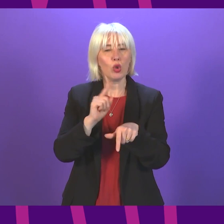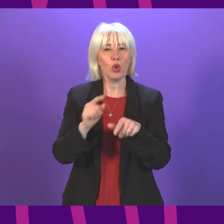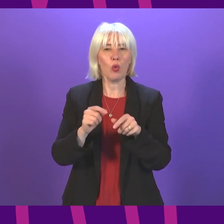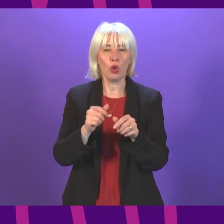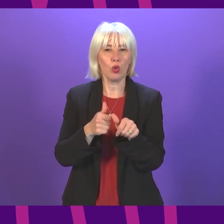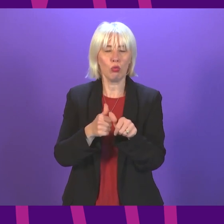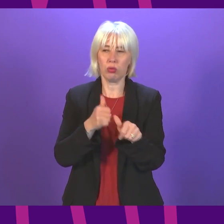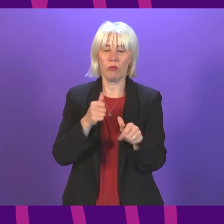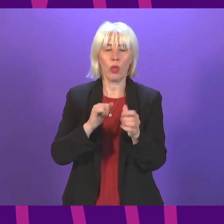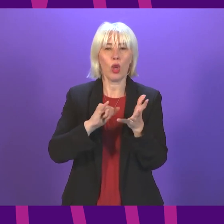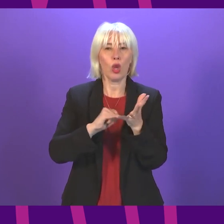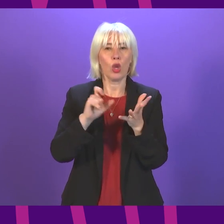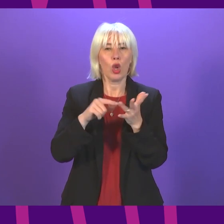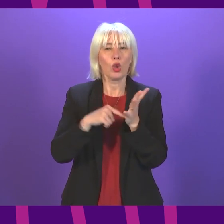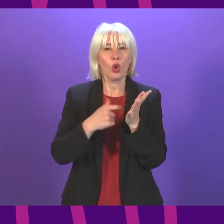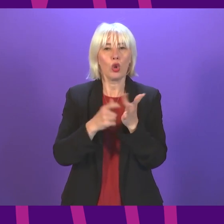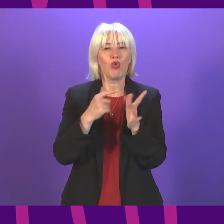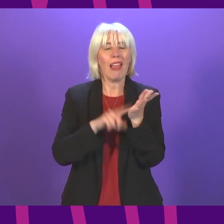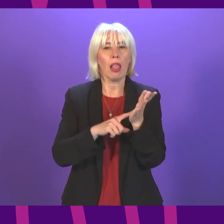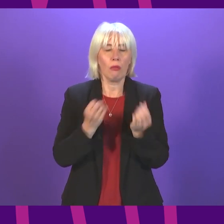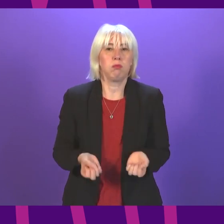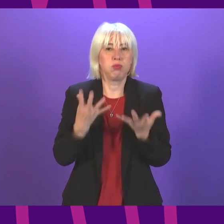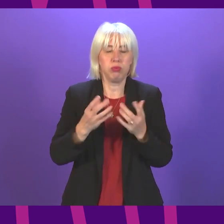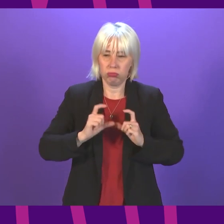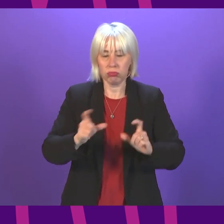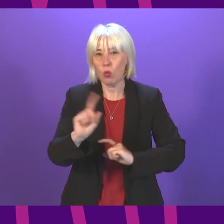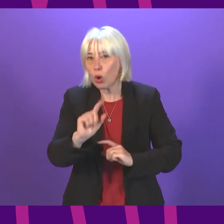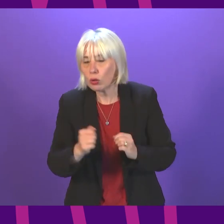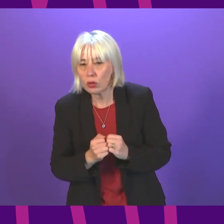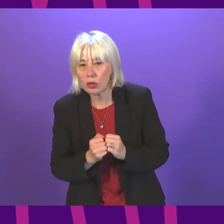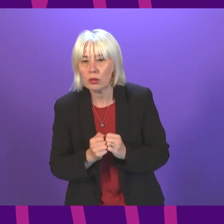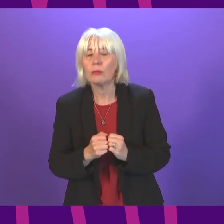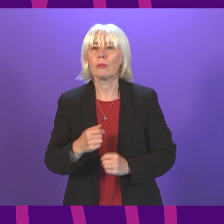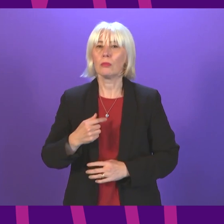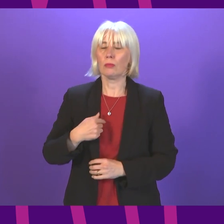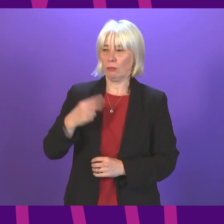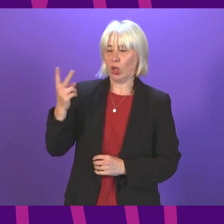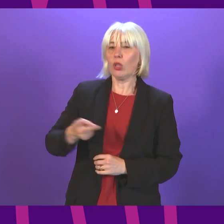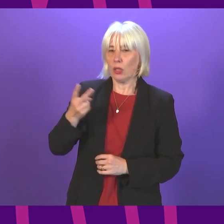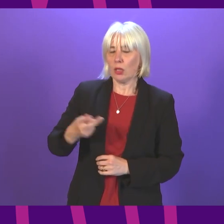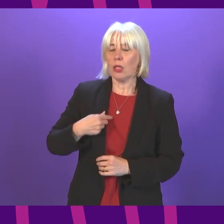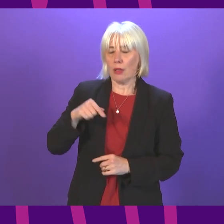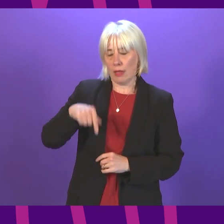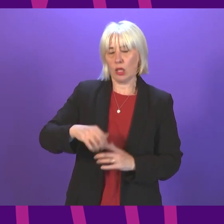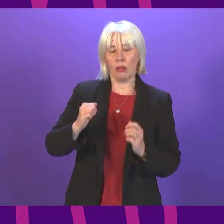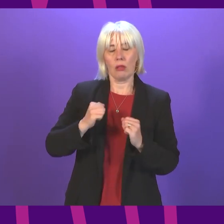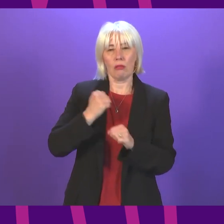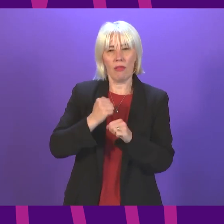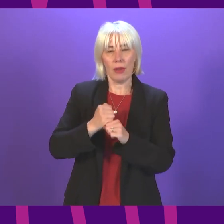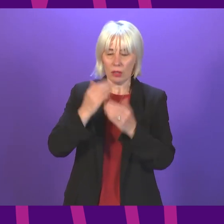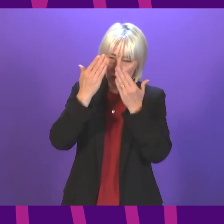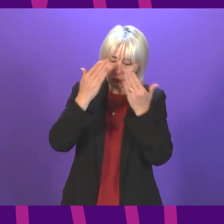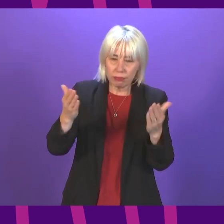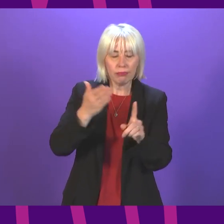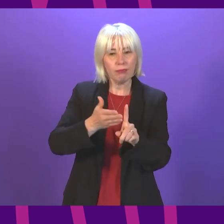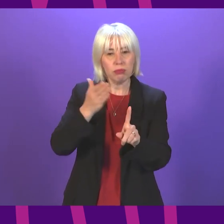disputes with Scotrail. Minister Graham Day. Prime Minister Minister Graham First, I want to reiterate this Government's recognition and appreciation of